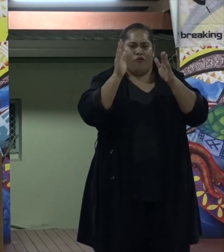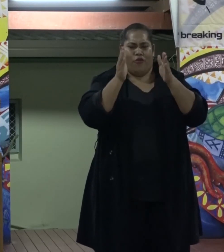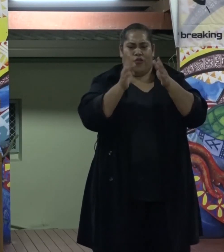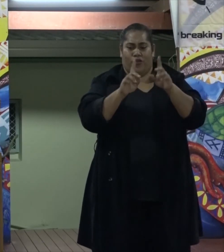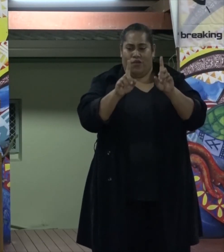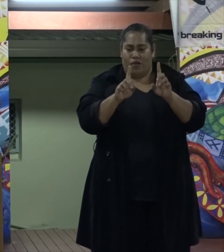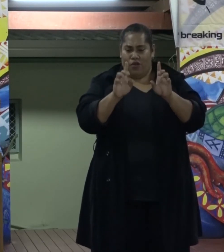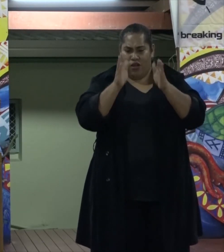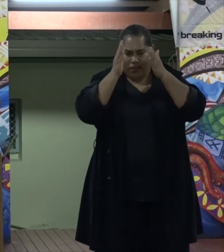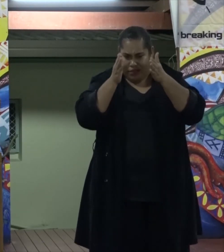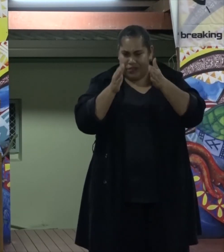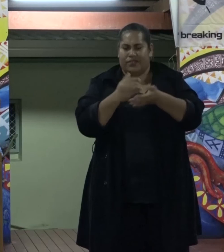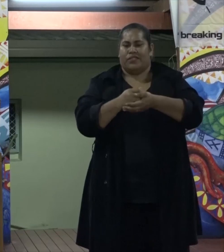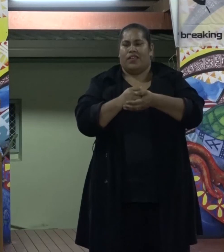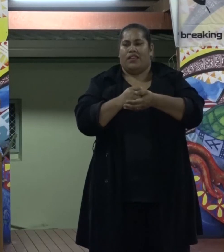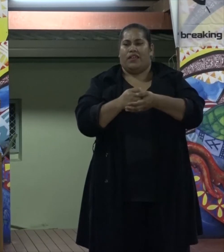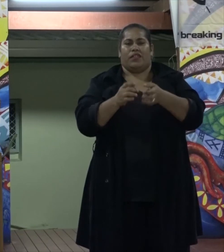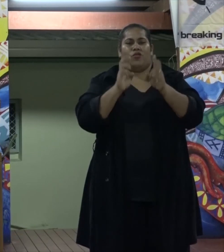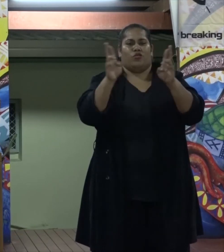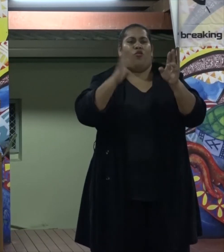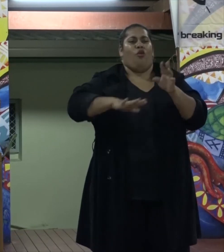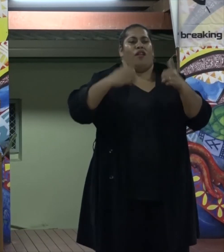wish everyone an enjoyable evening.